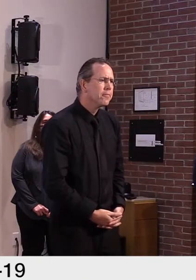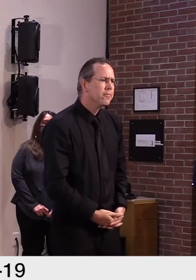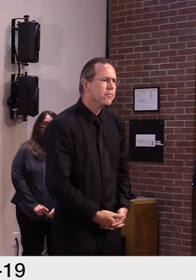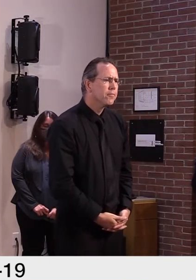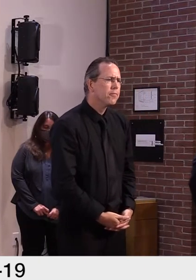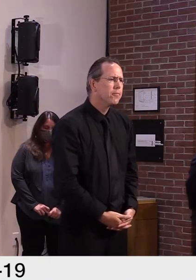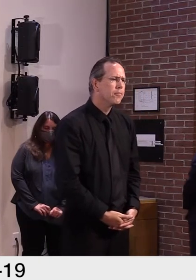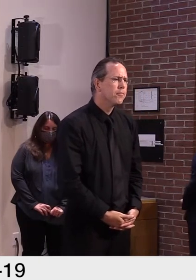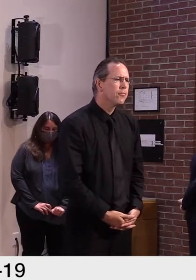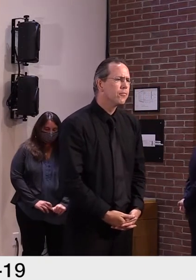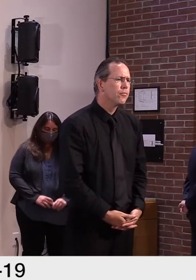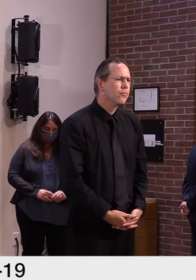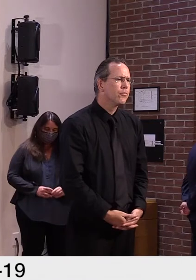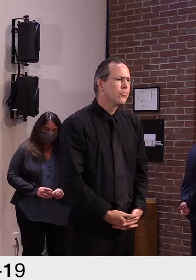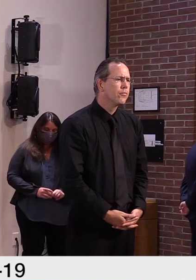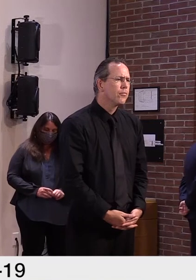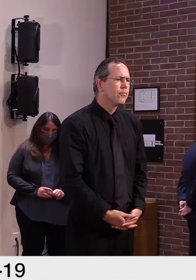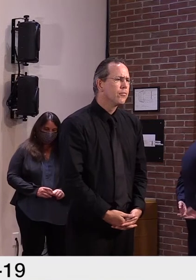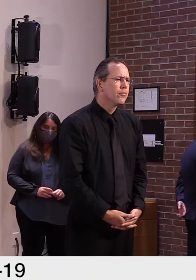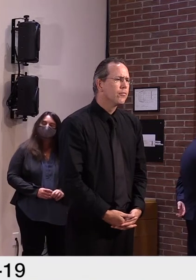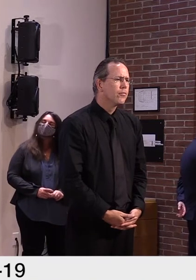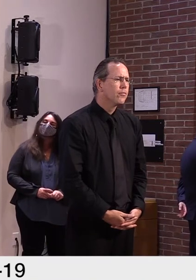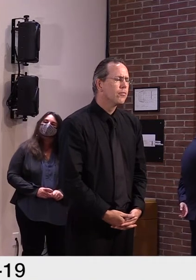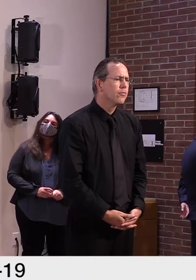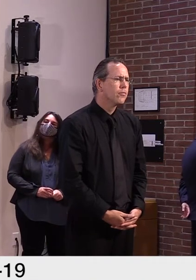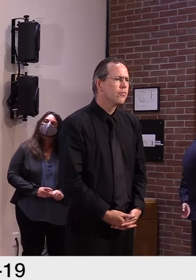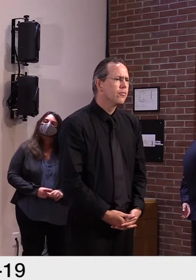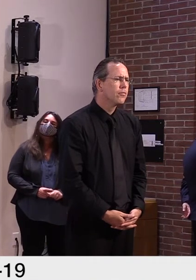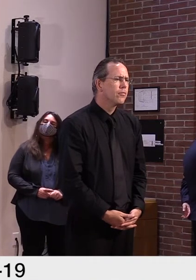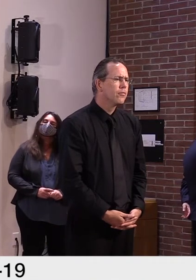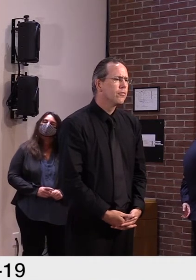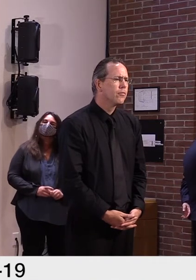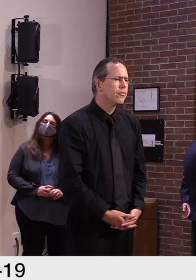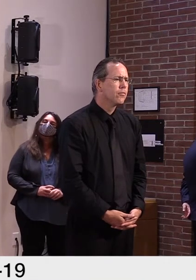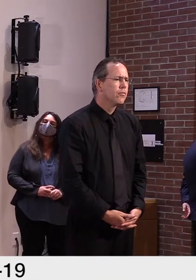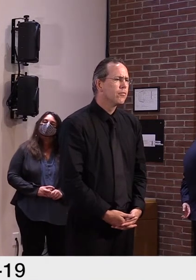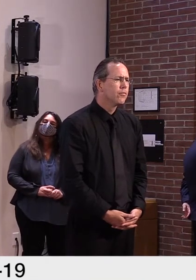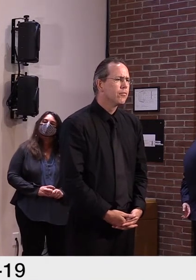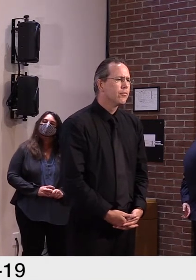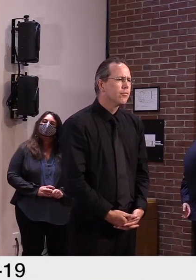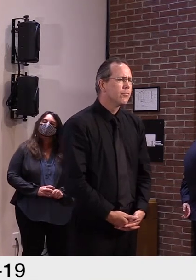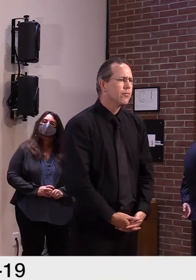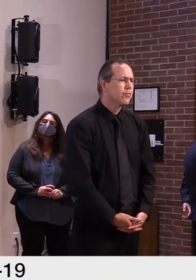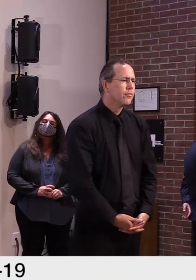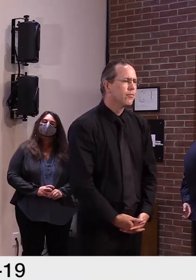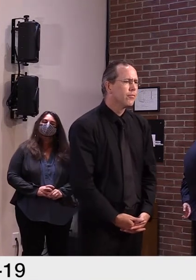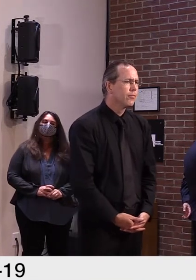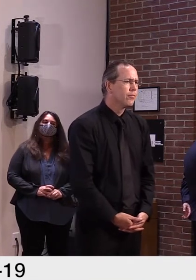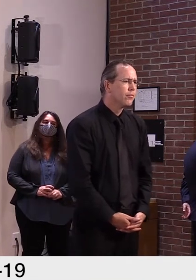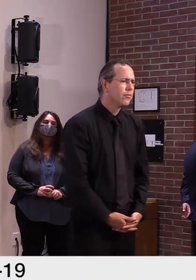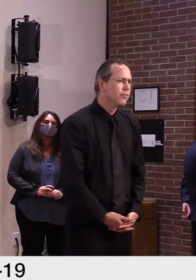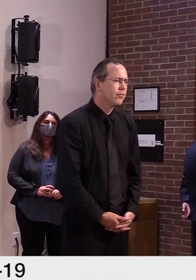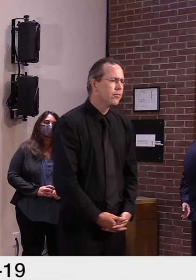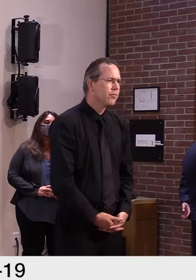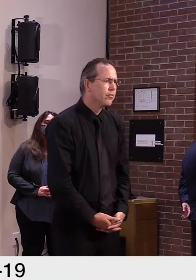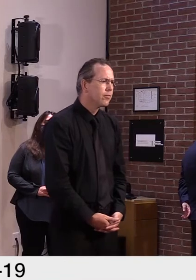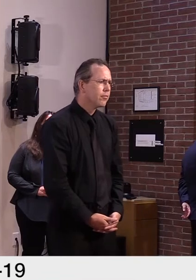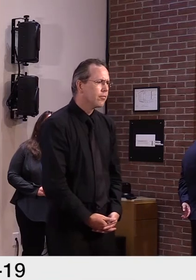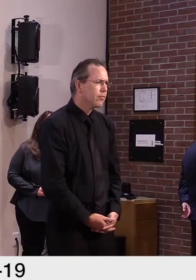and I'm sure it has not escaped your notice that what